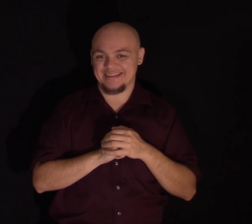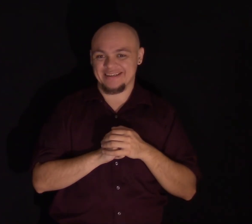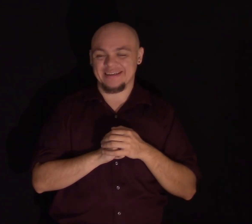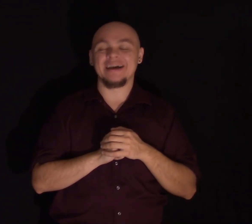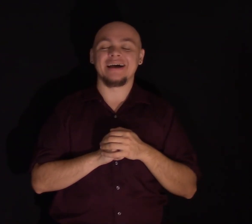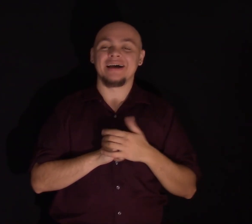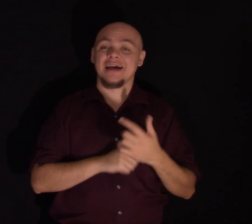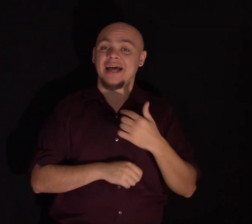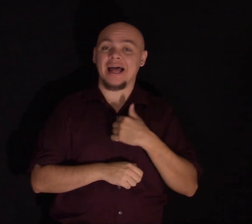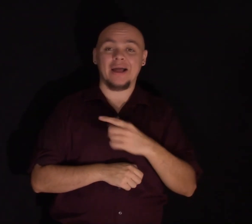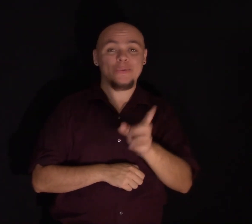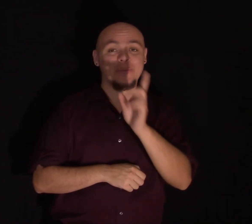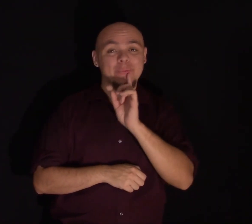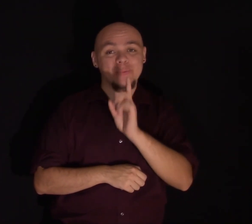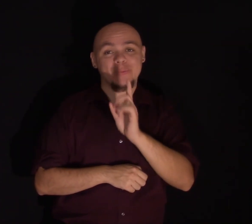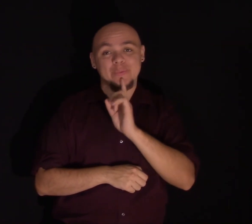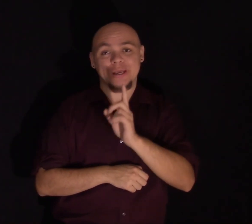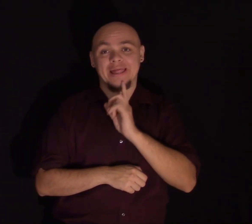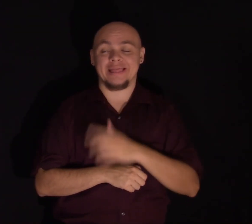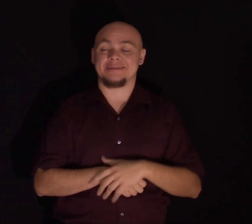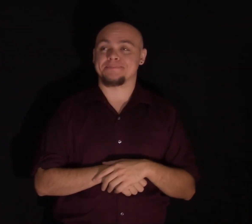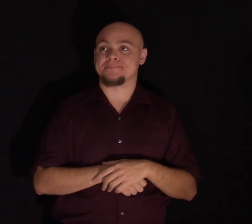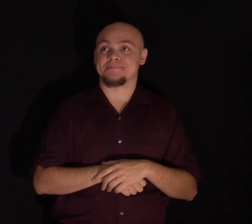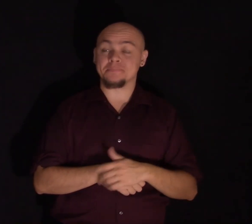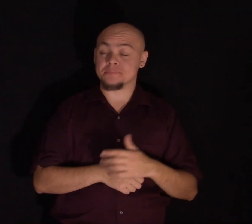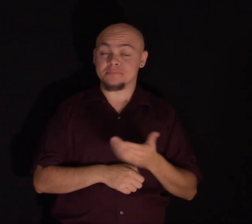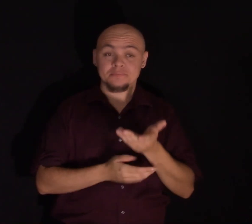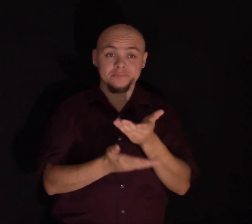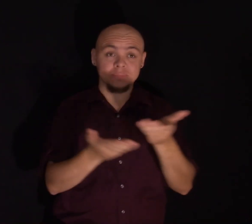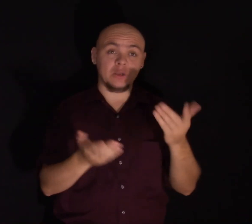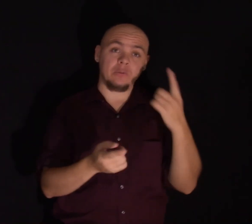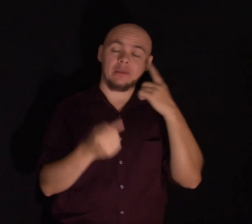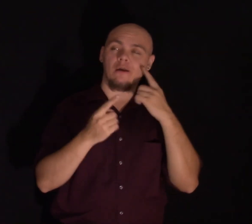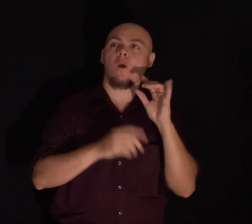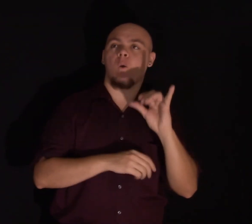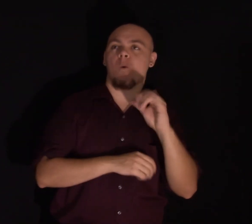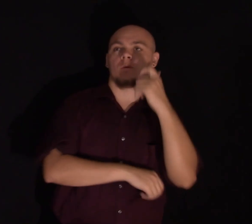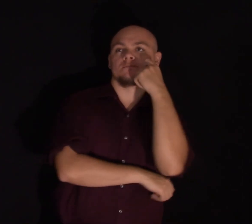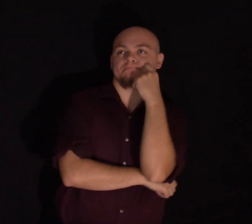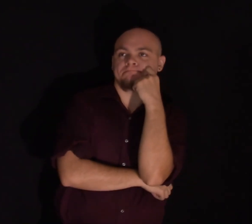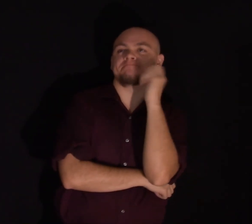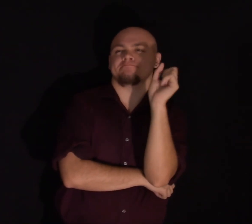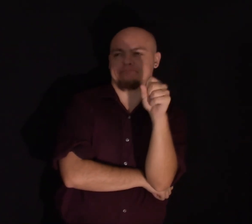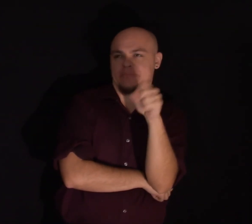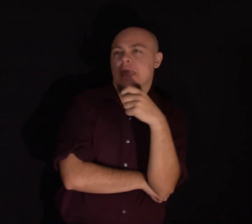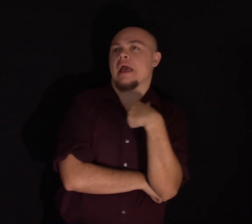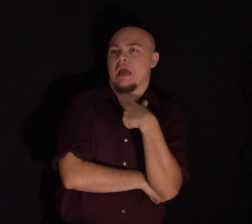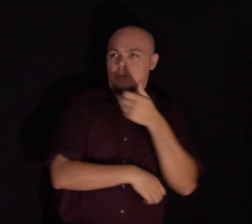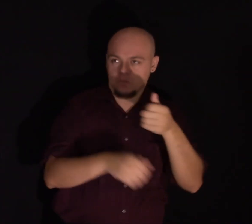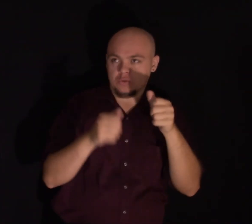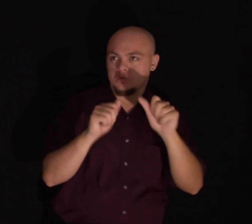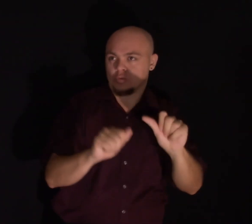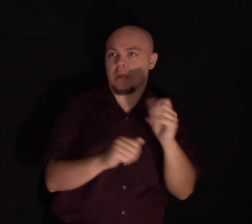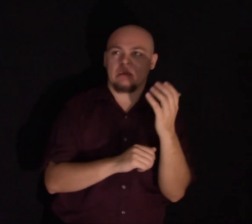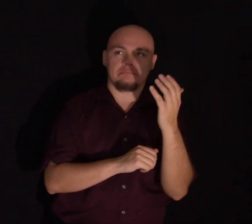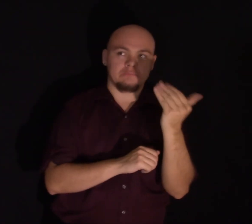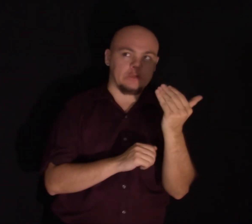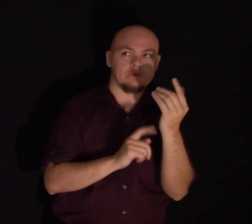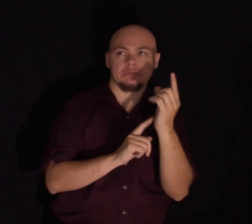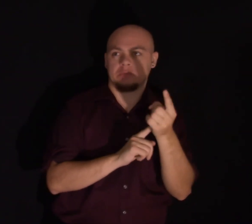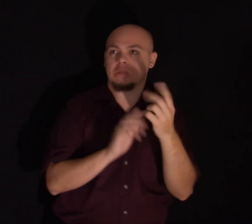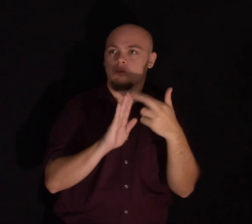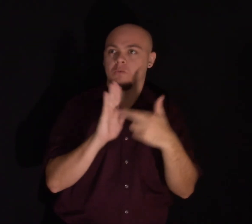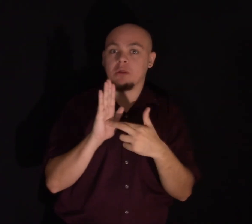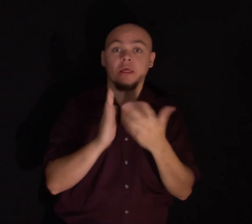And I really, I really hope that some of you are thinking, yeah, yeah, I'm going to try it on something. And if